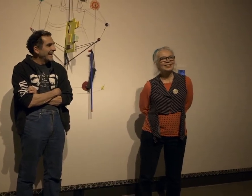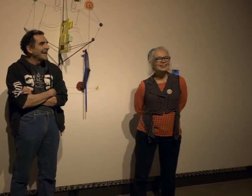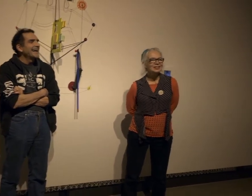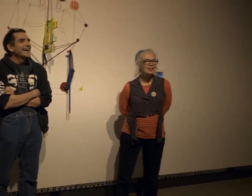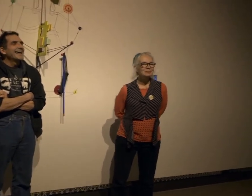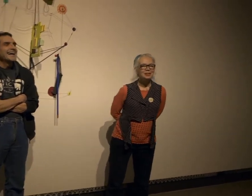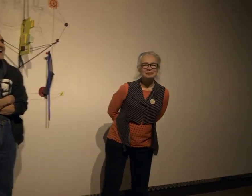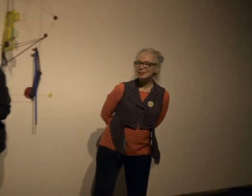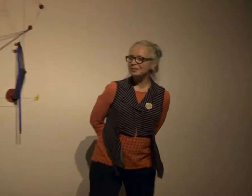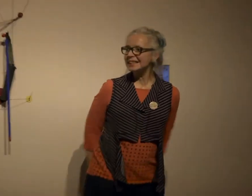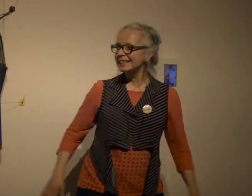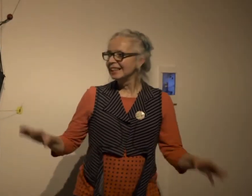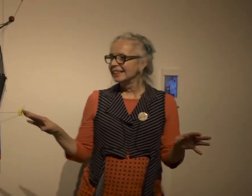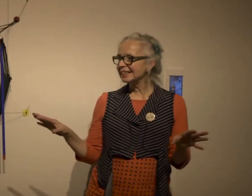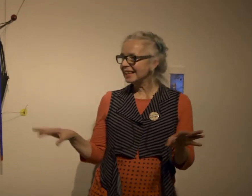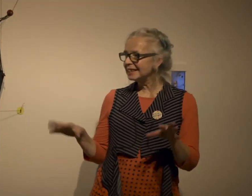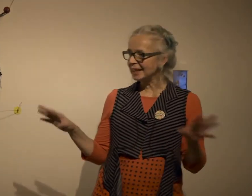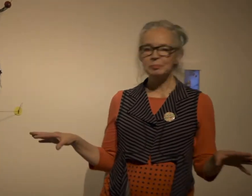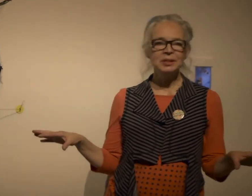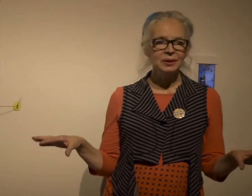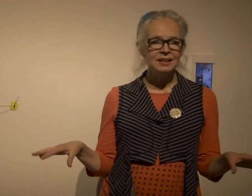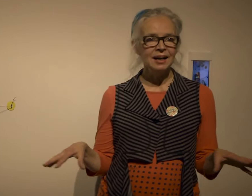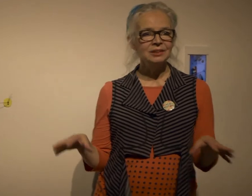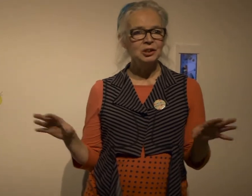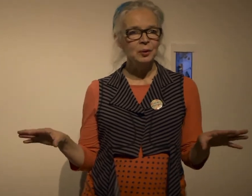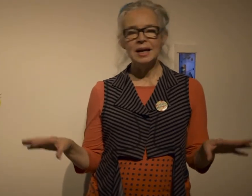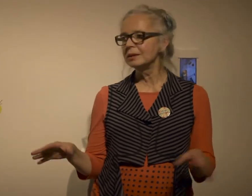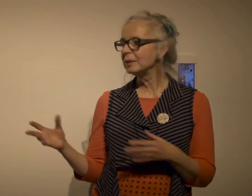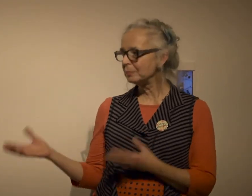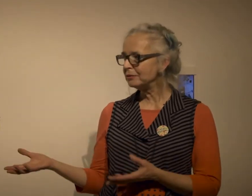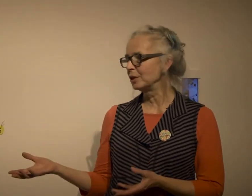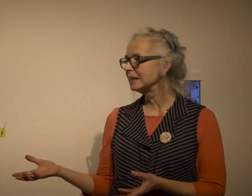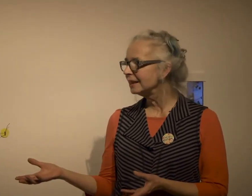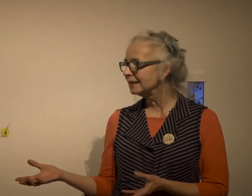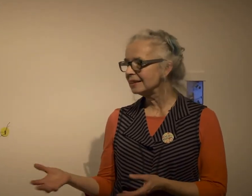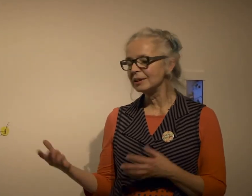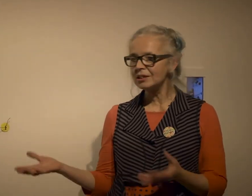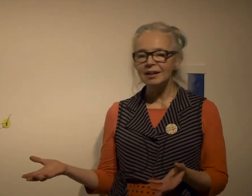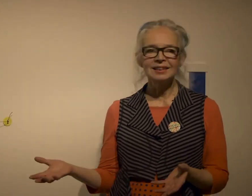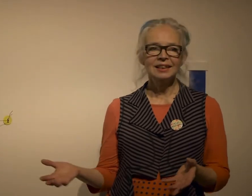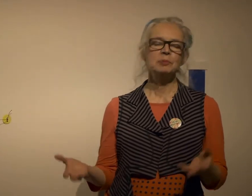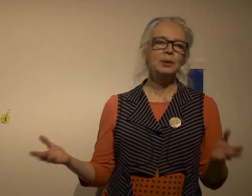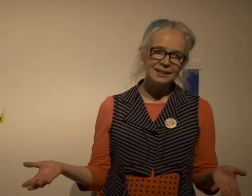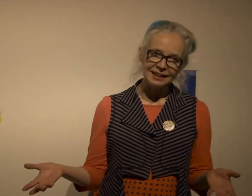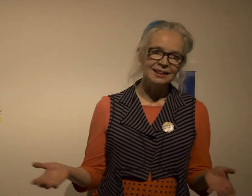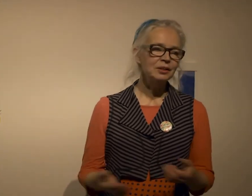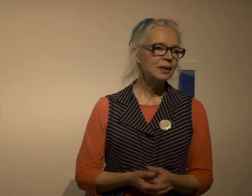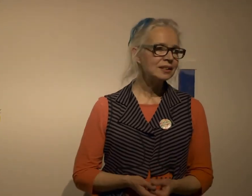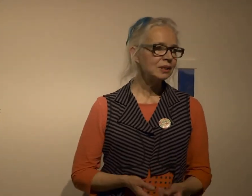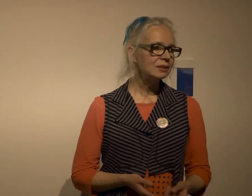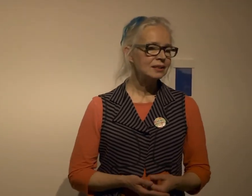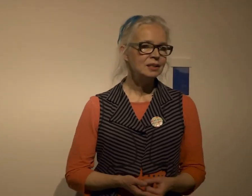oh no I'm sort of this is like kind of celebratory to have a show and with a performance like this so it's not depressing